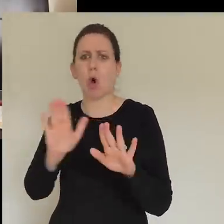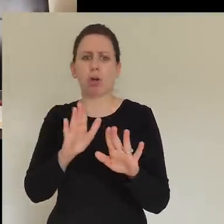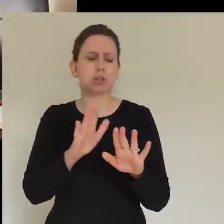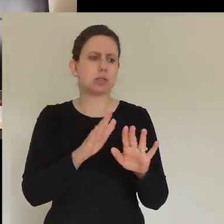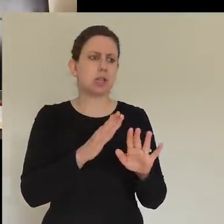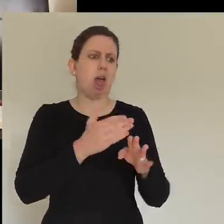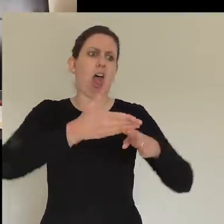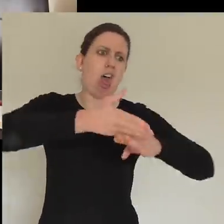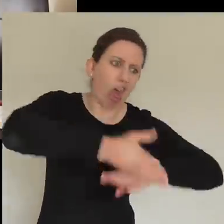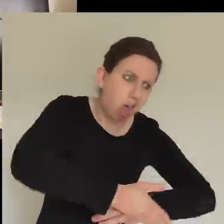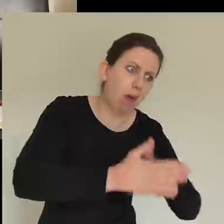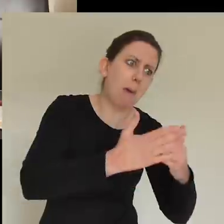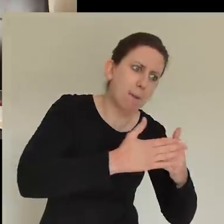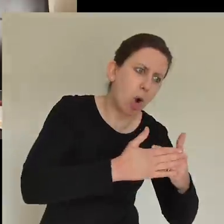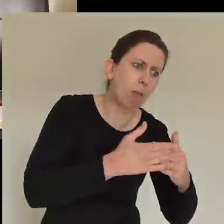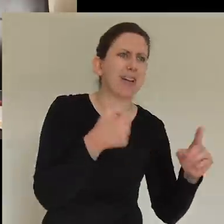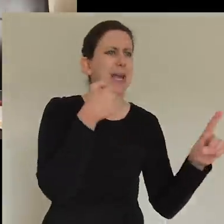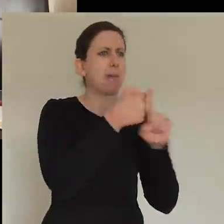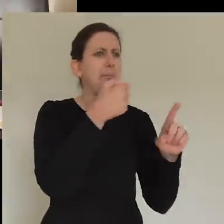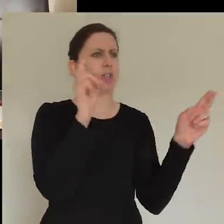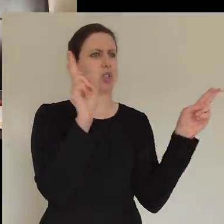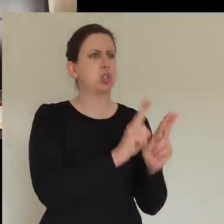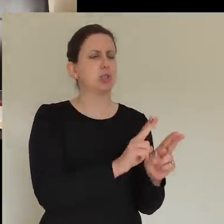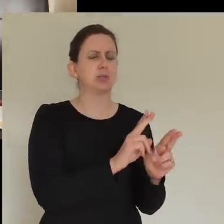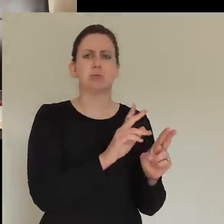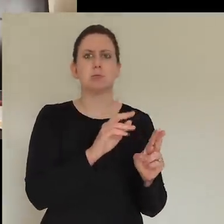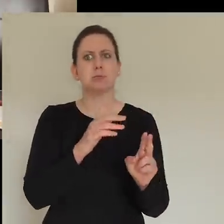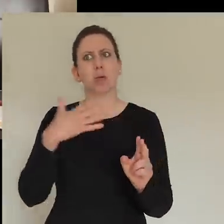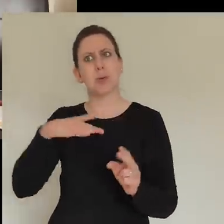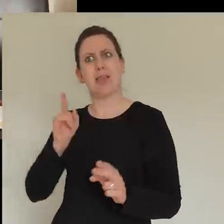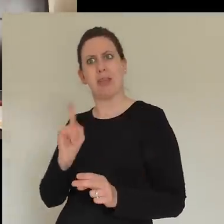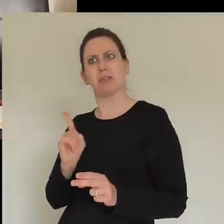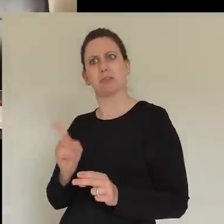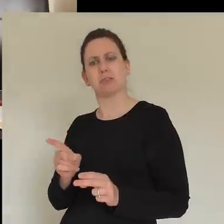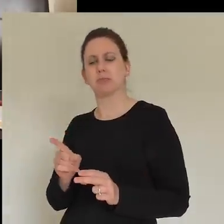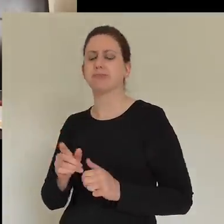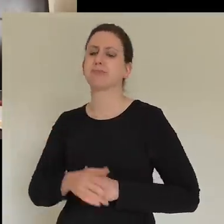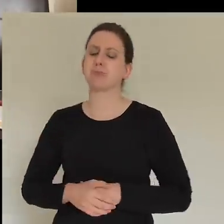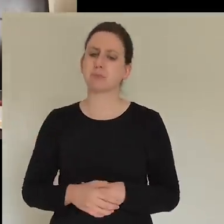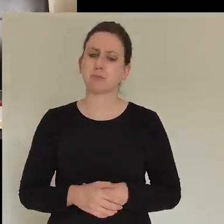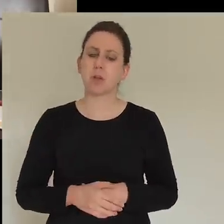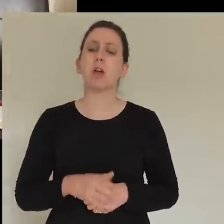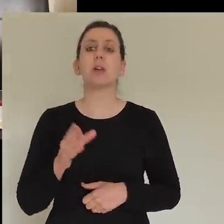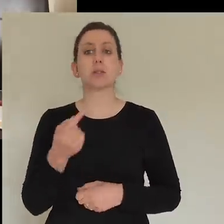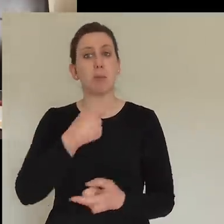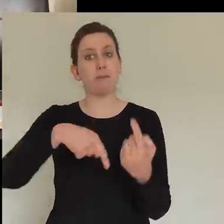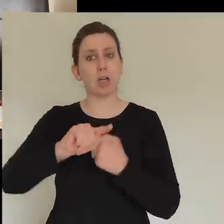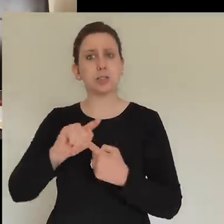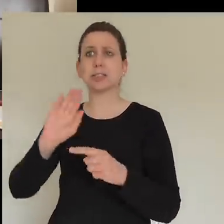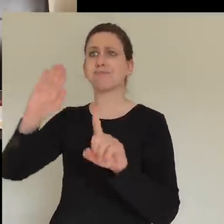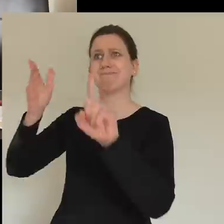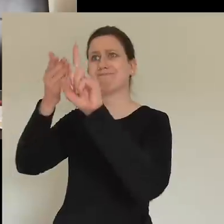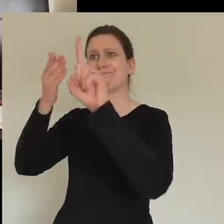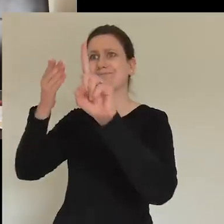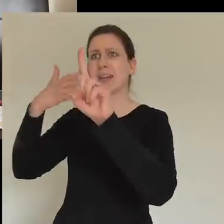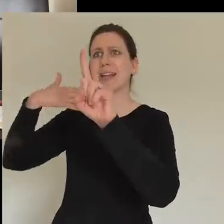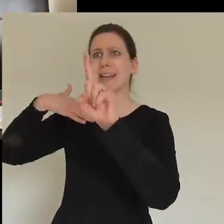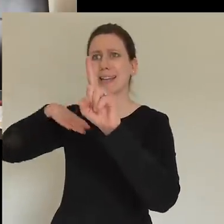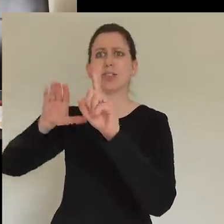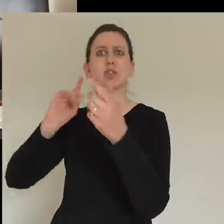thinking, I can't do anymore. I'm knackered. I've got nothing more to give. And actually, maybe for some of us, it's a change of intention, not doing more. We're not looking to